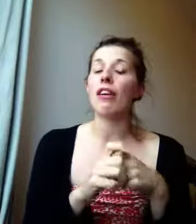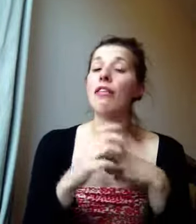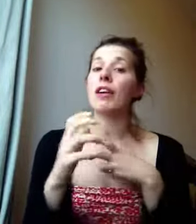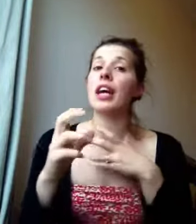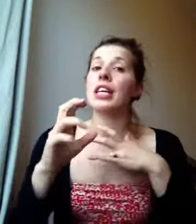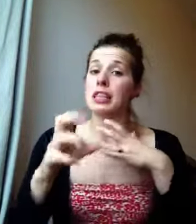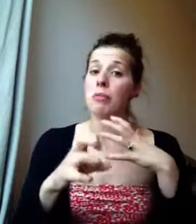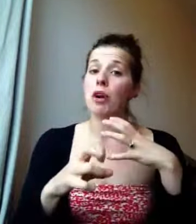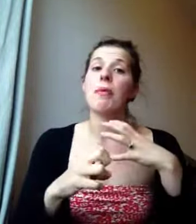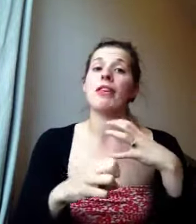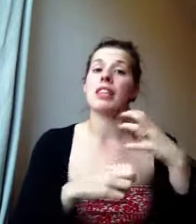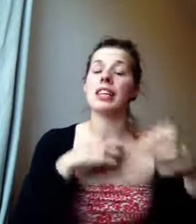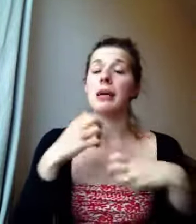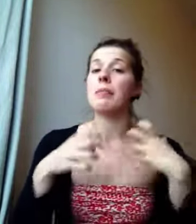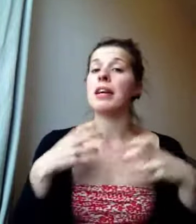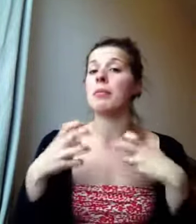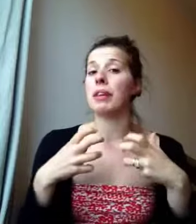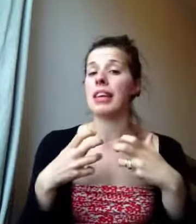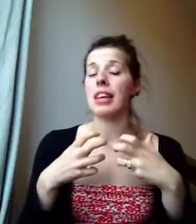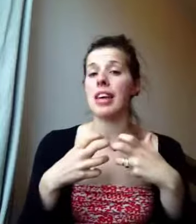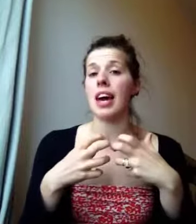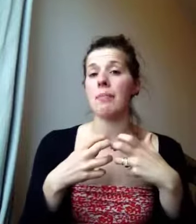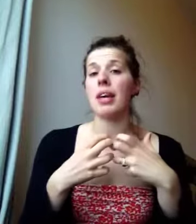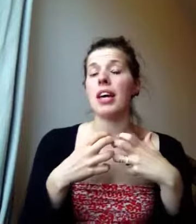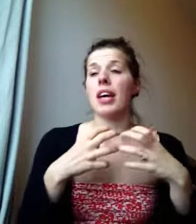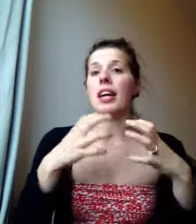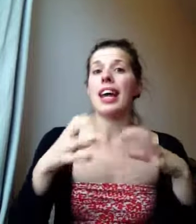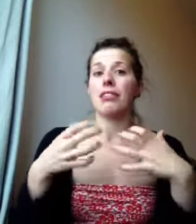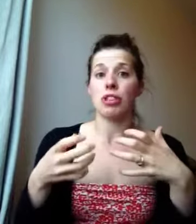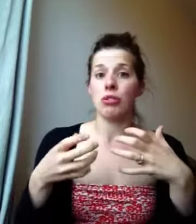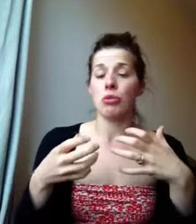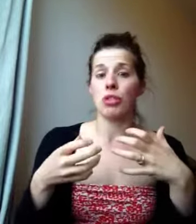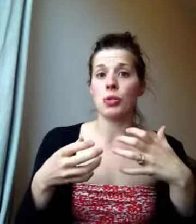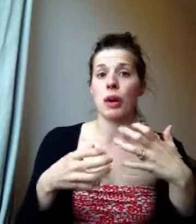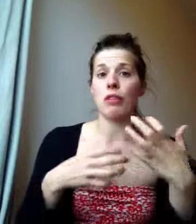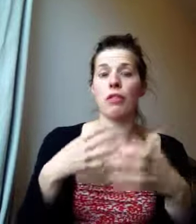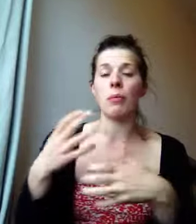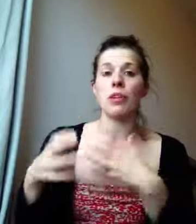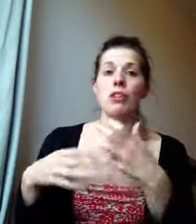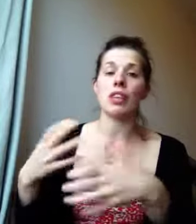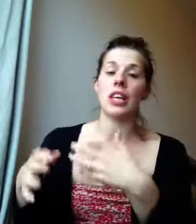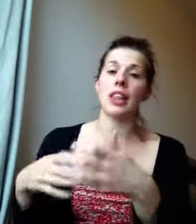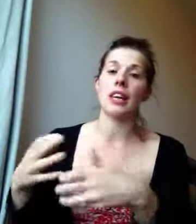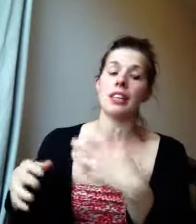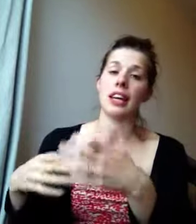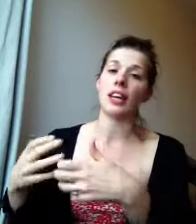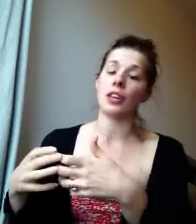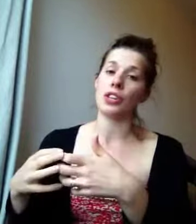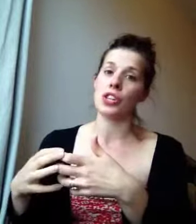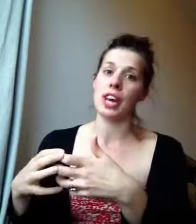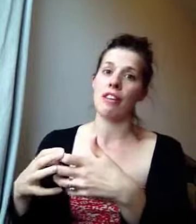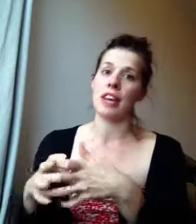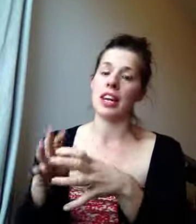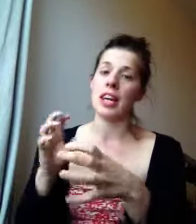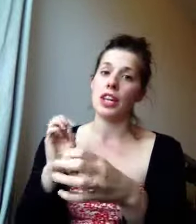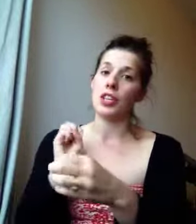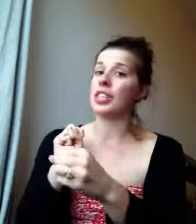And often some probiotics can be completely naturally sourced as well from using things like cultured dairy and just